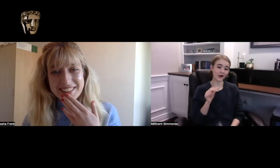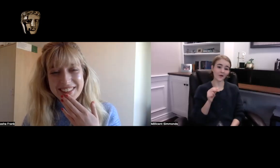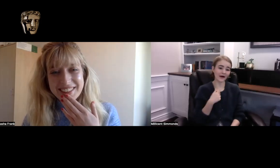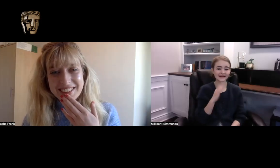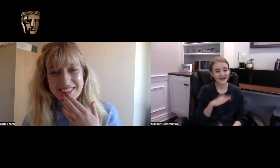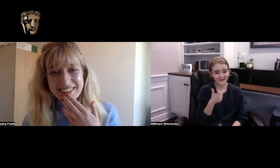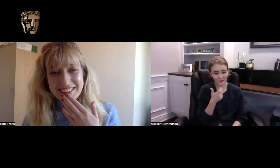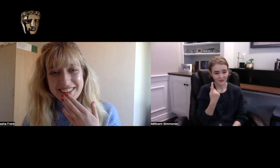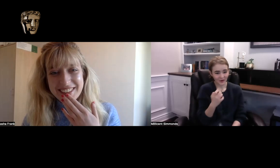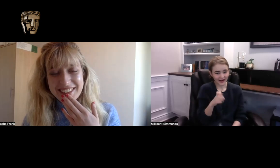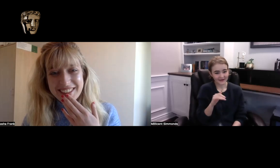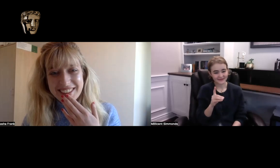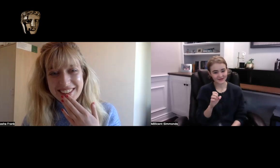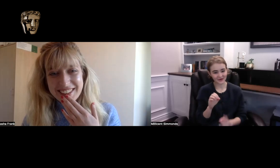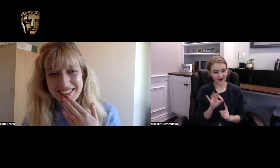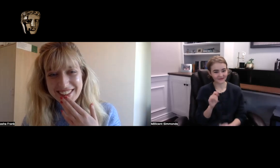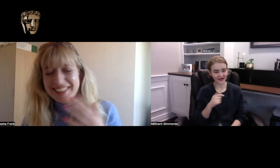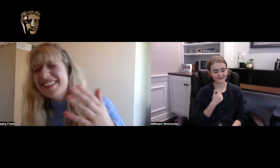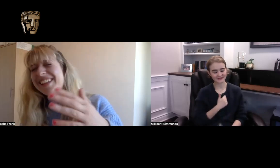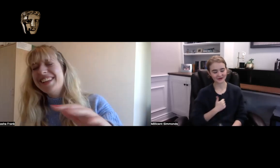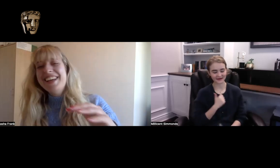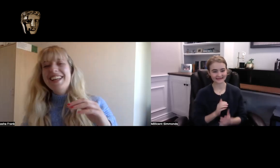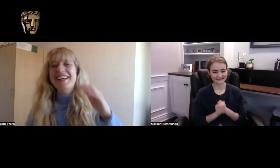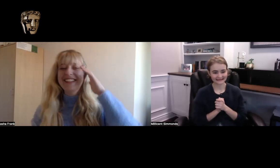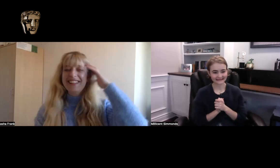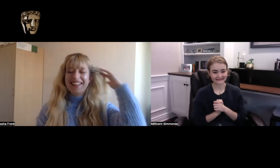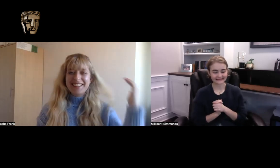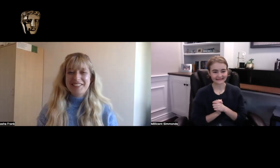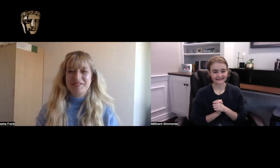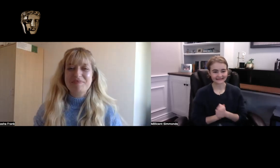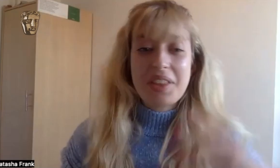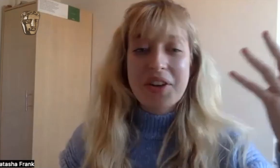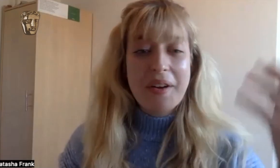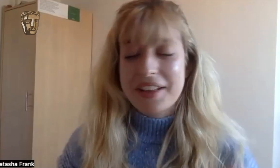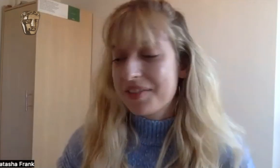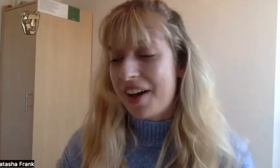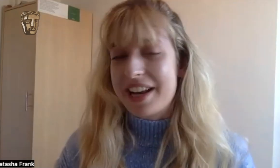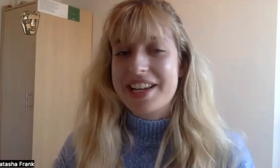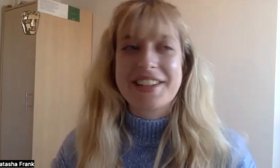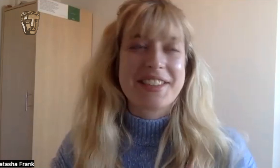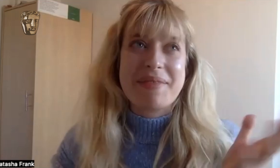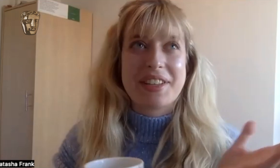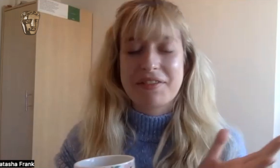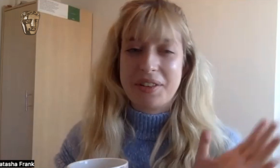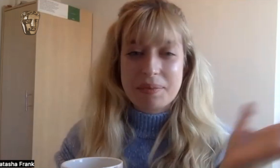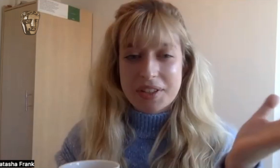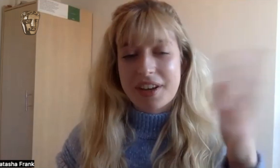No I've never watched an episode. I'm so sorry. No that's fine. He does the music for Discovery